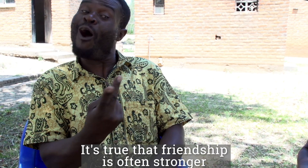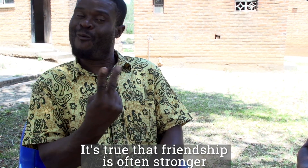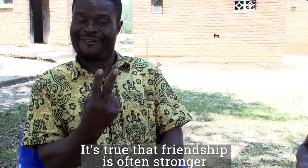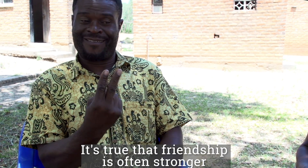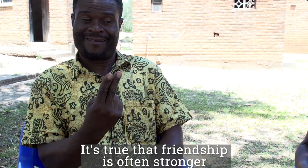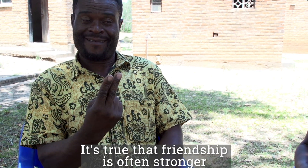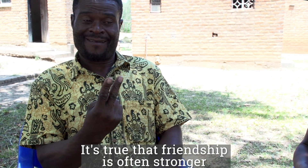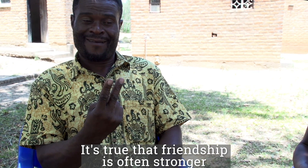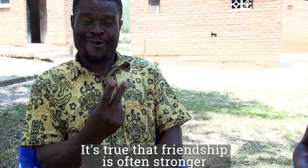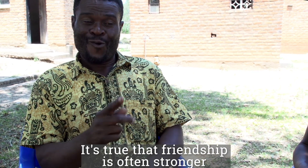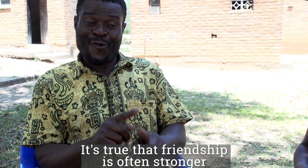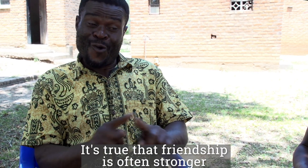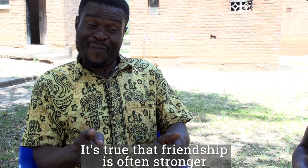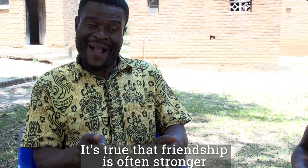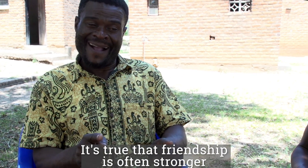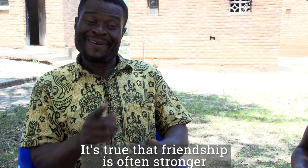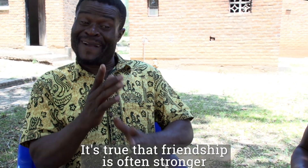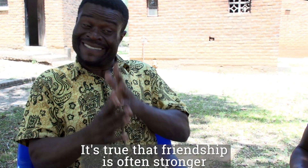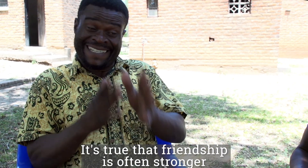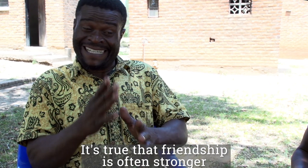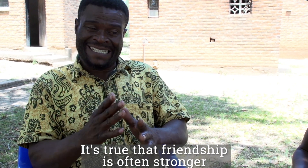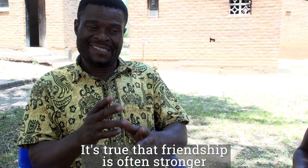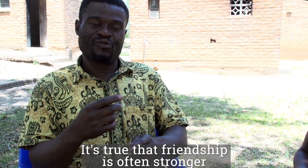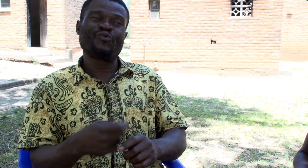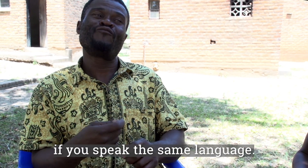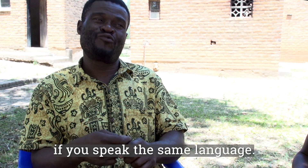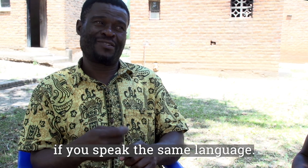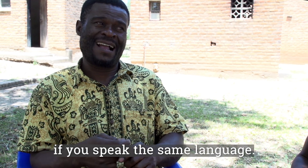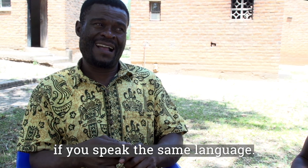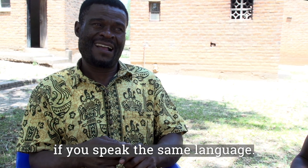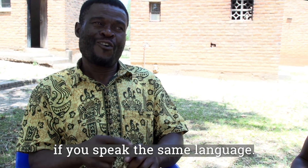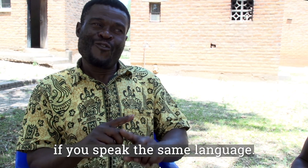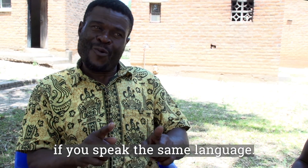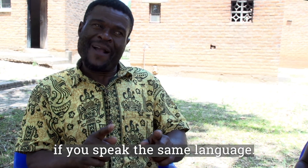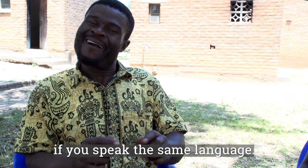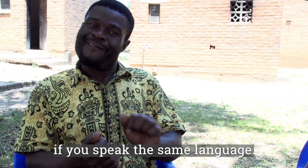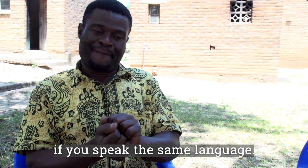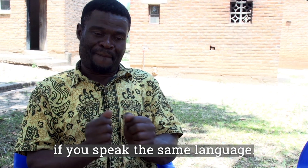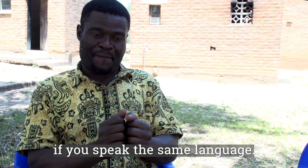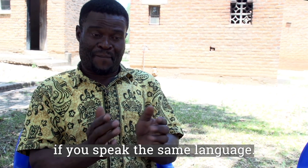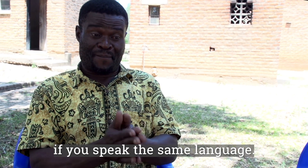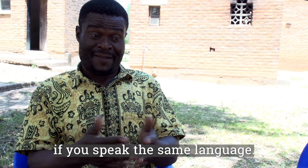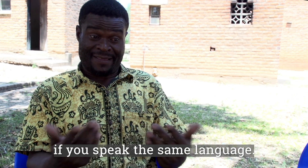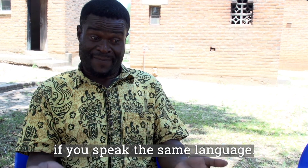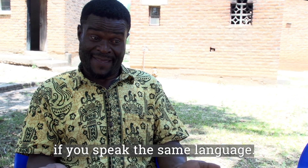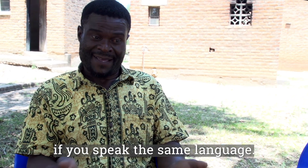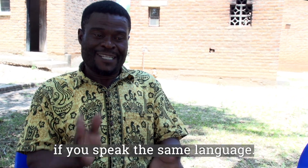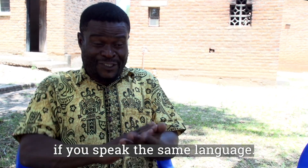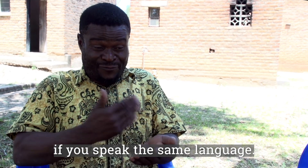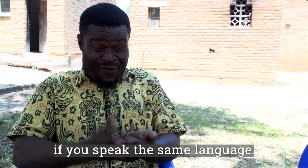It's true that most of the time friendship comes very stronger when you have one voice or one language